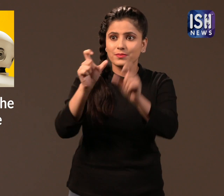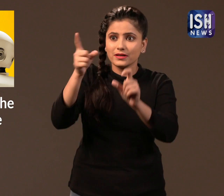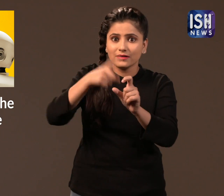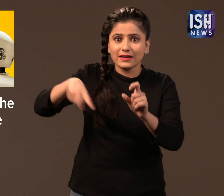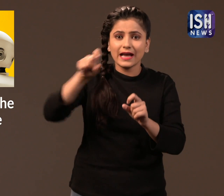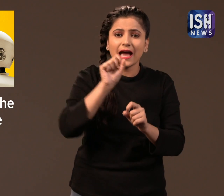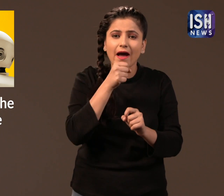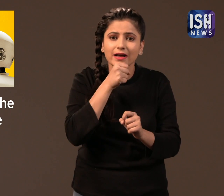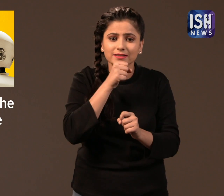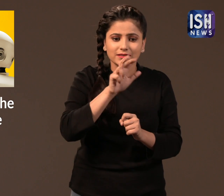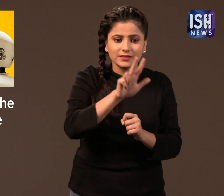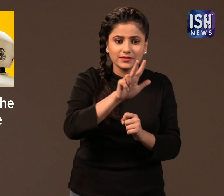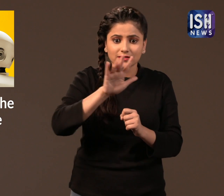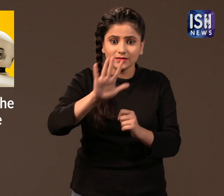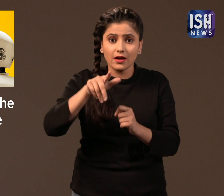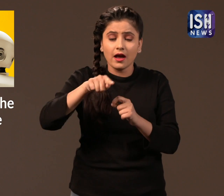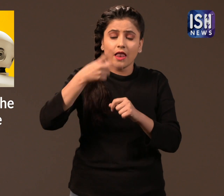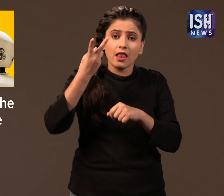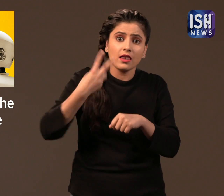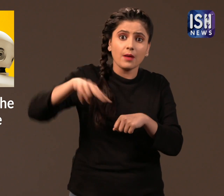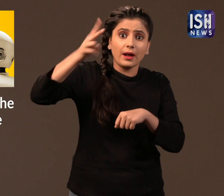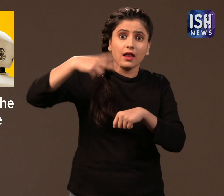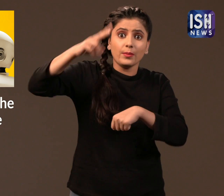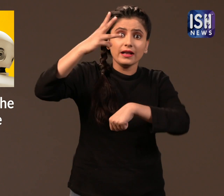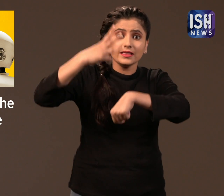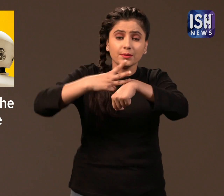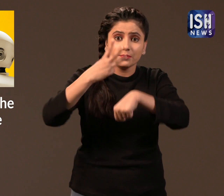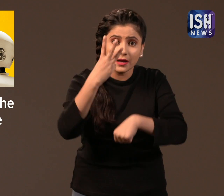the age of 85 is going to triple by 2050.